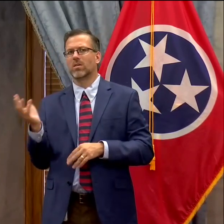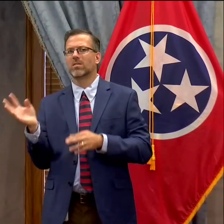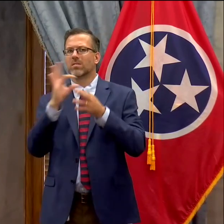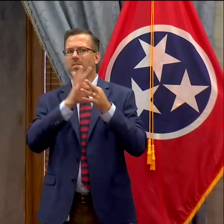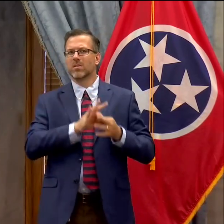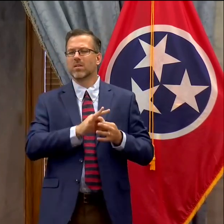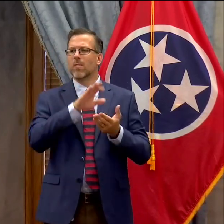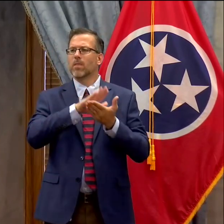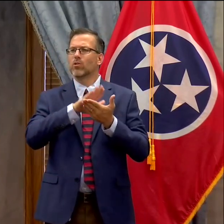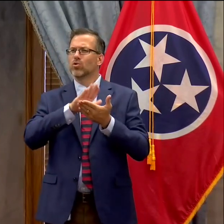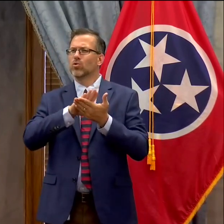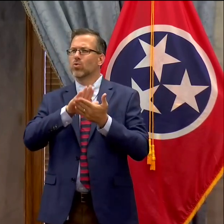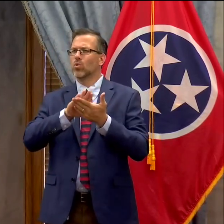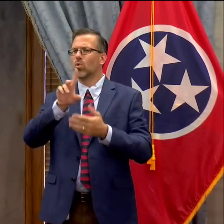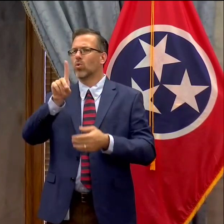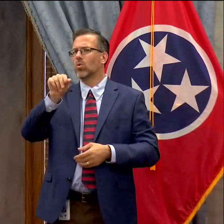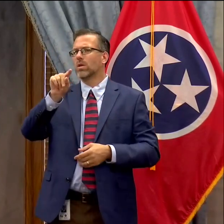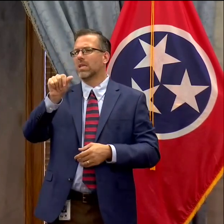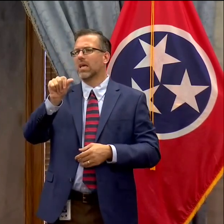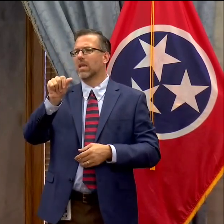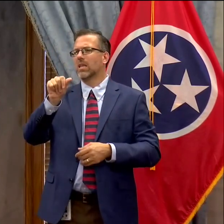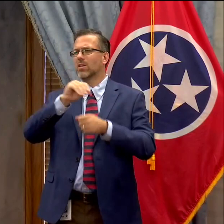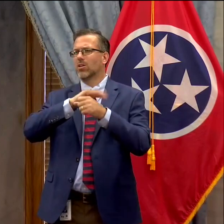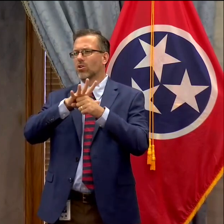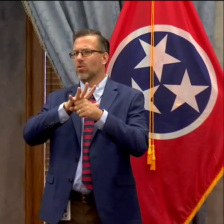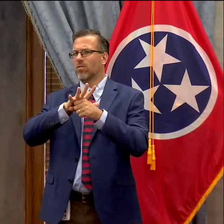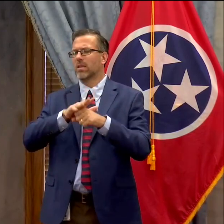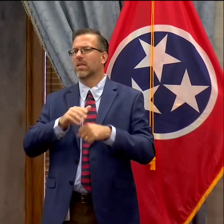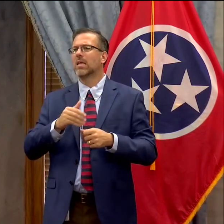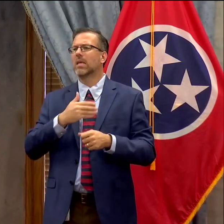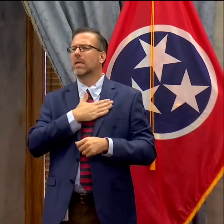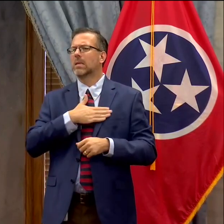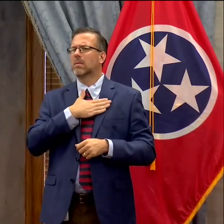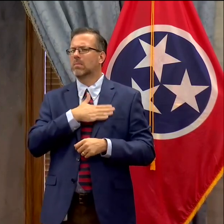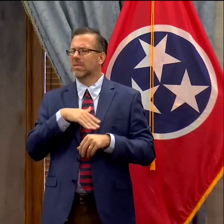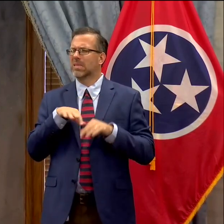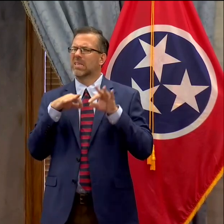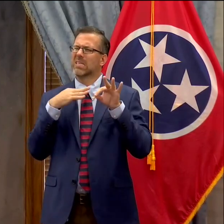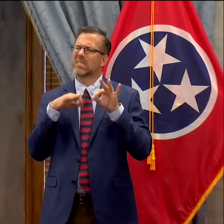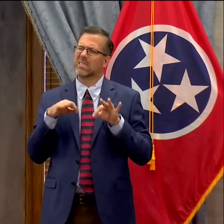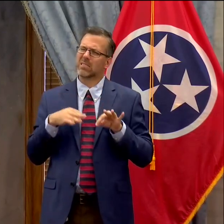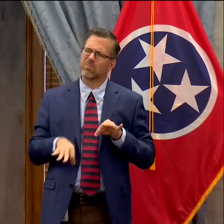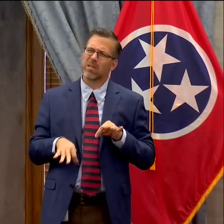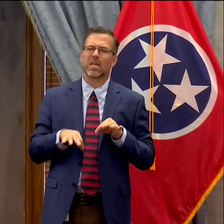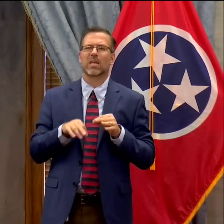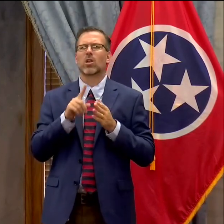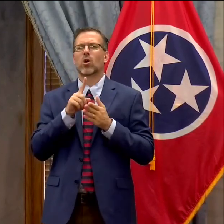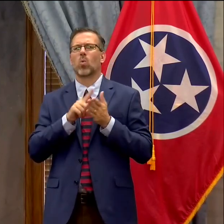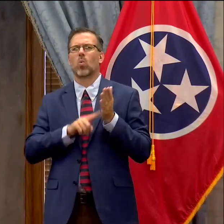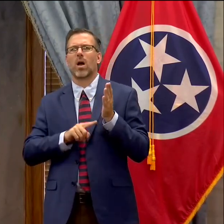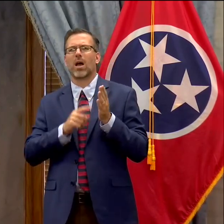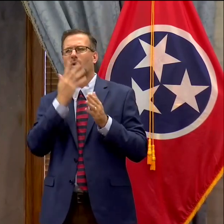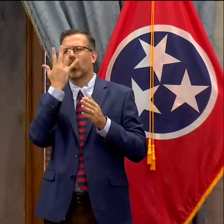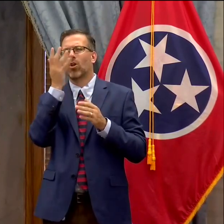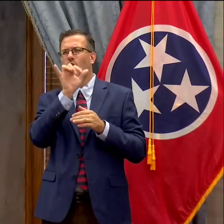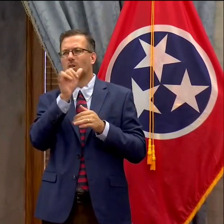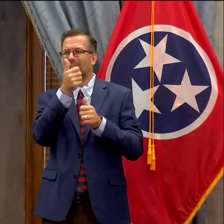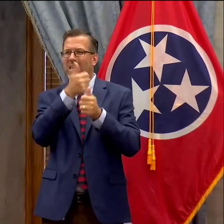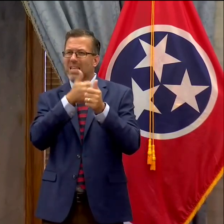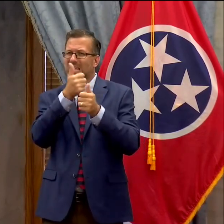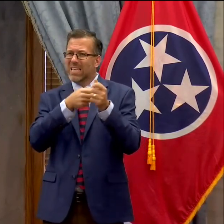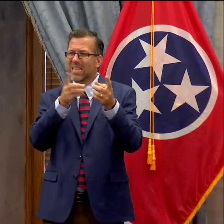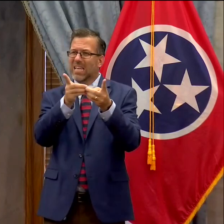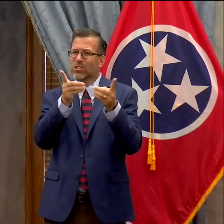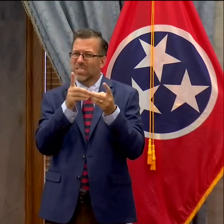data and COVID-19. Uh can you please explain to us what it looks like? Will it be district by district?